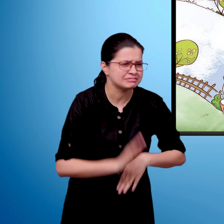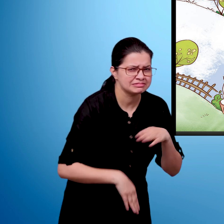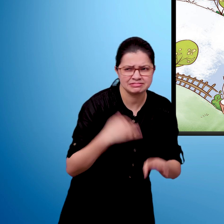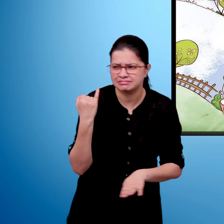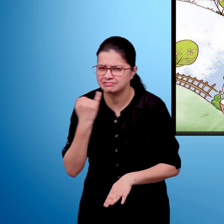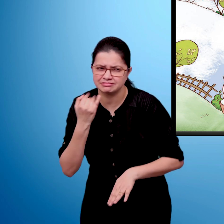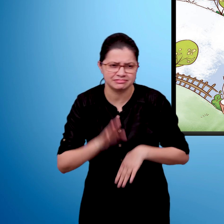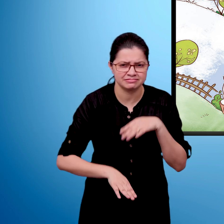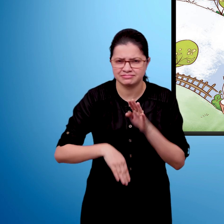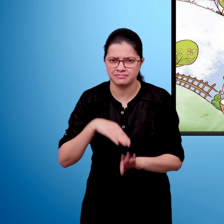wolf to her grandmother.